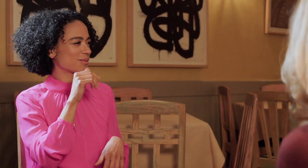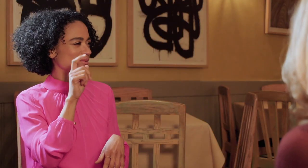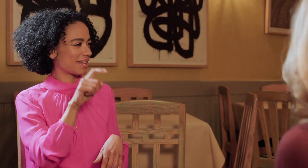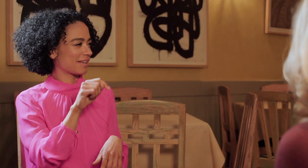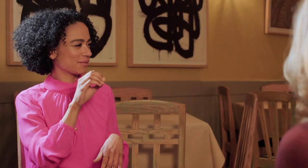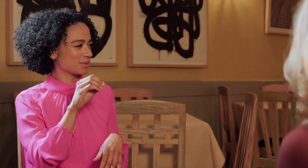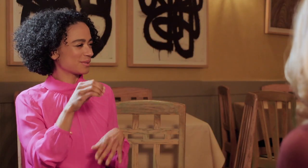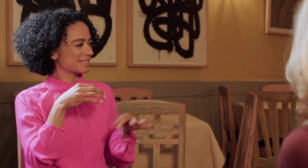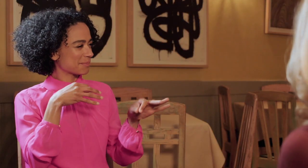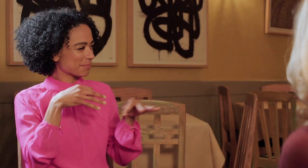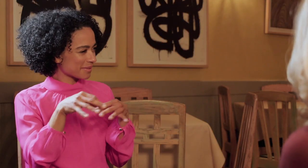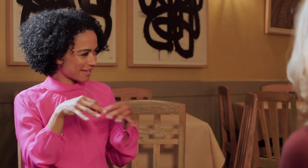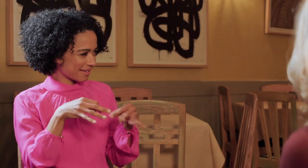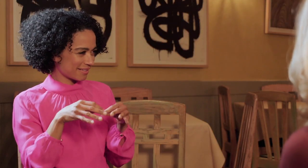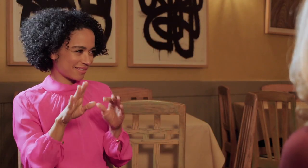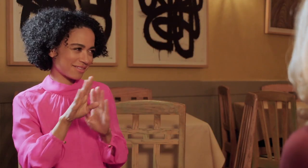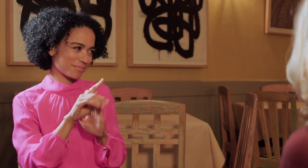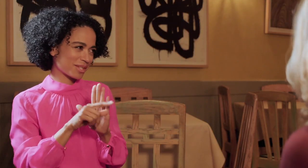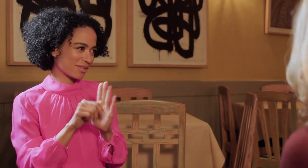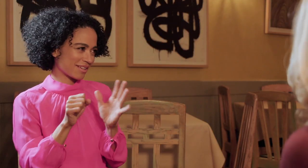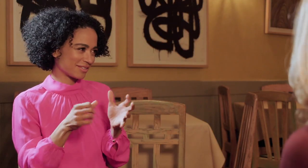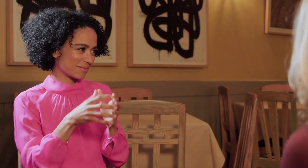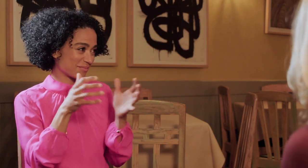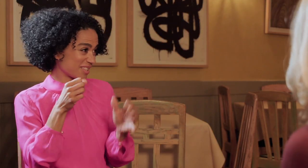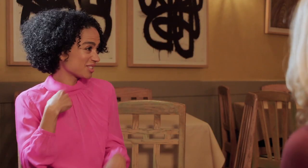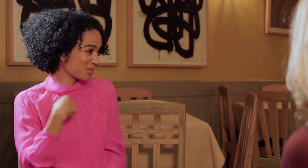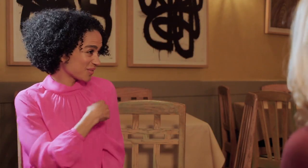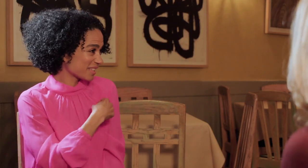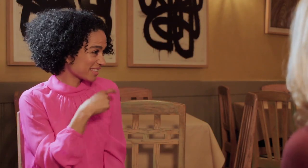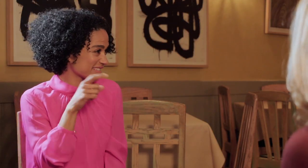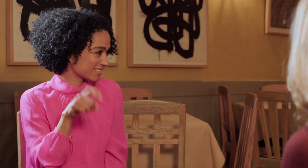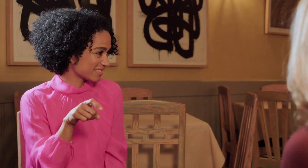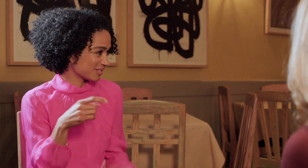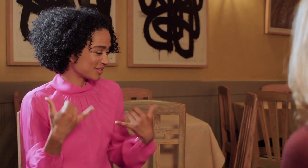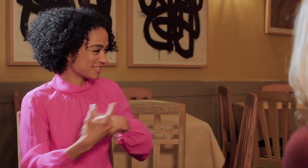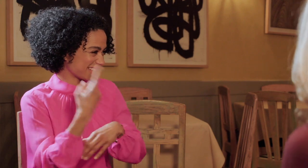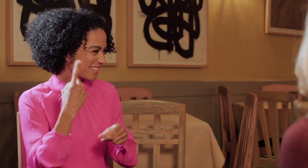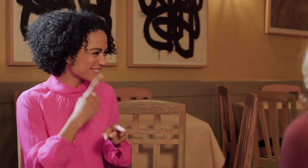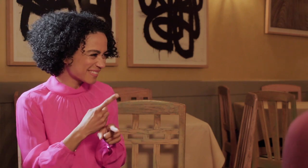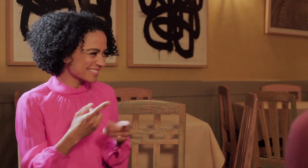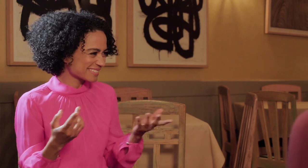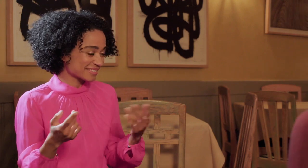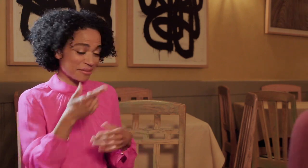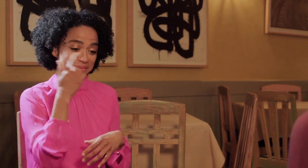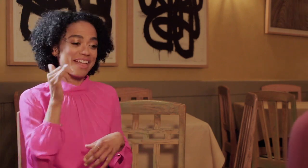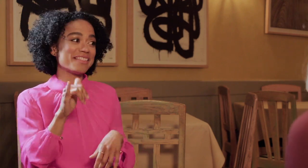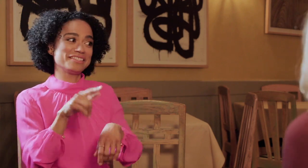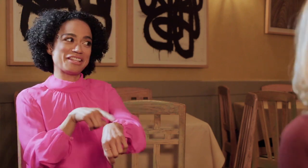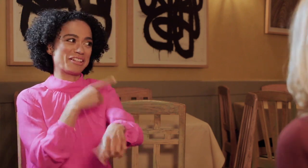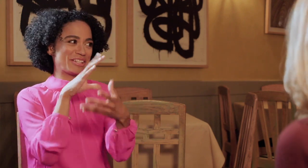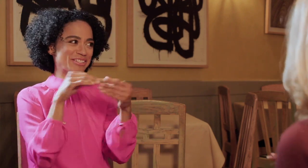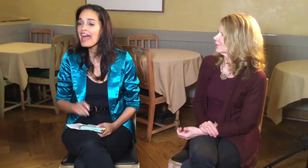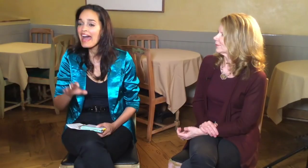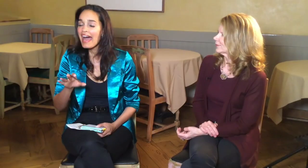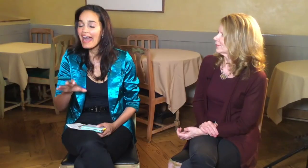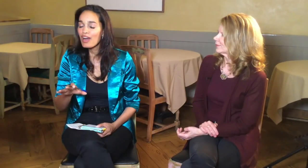don't have to explain their backgrounds as much as we have needed to today, right? How